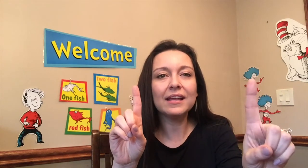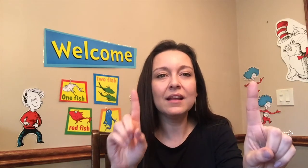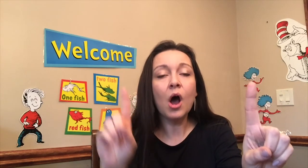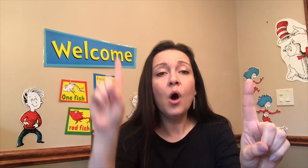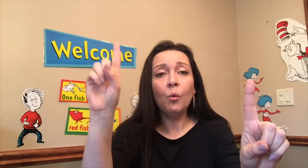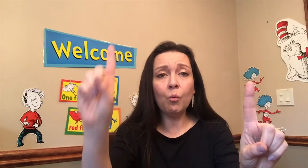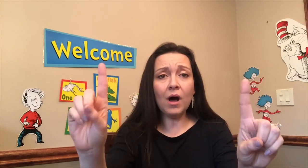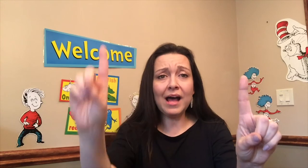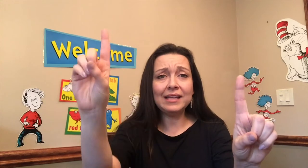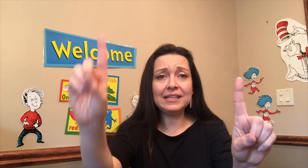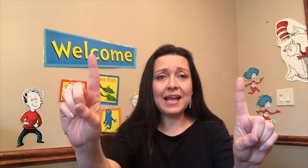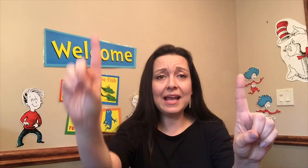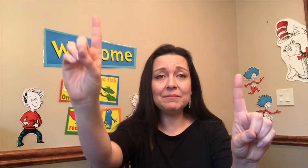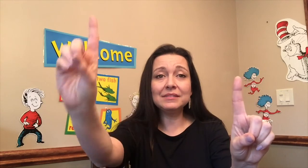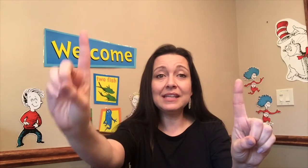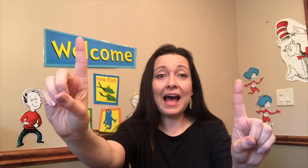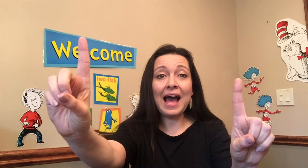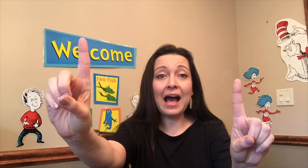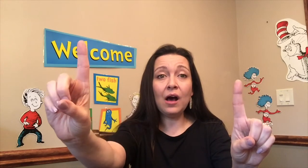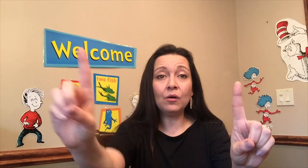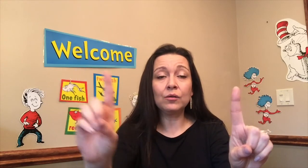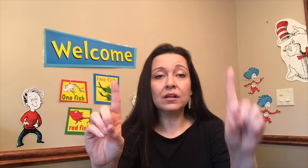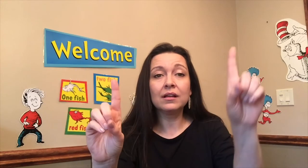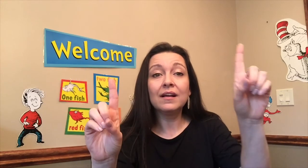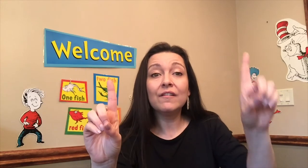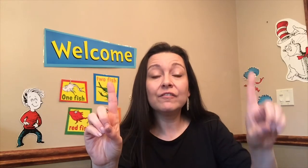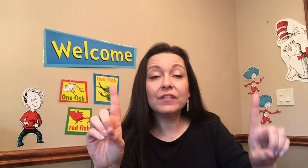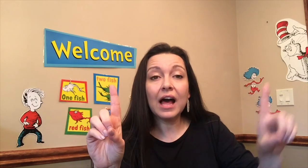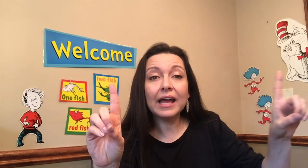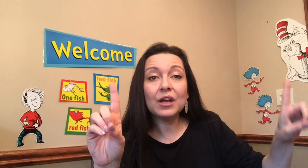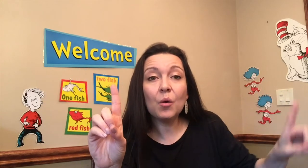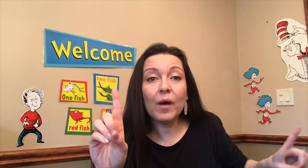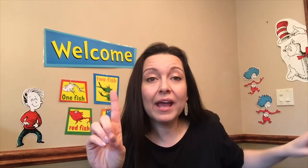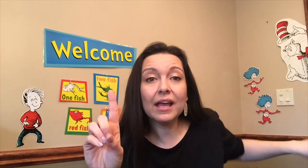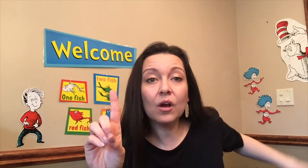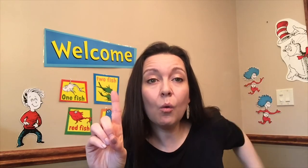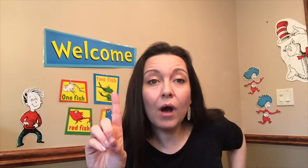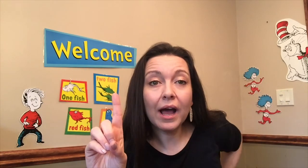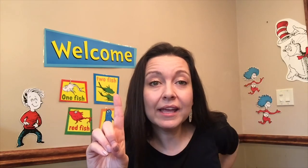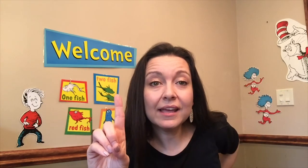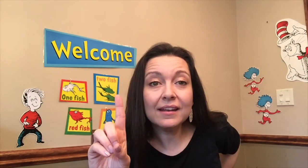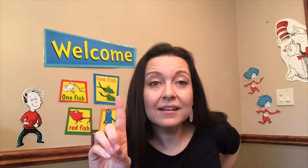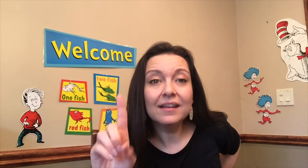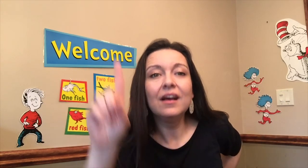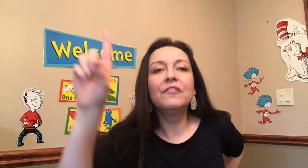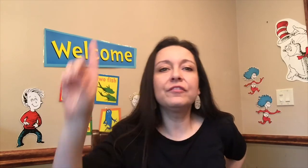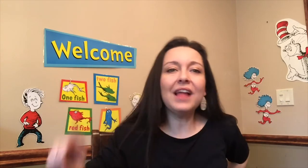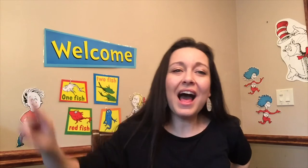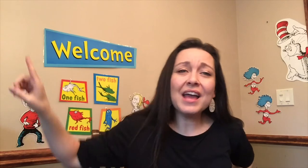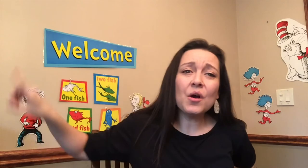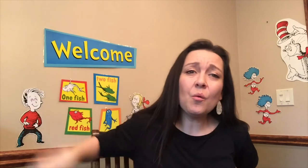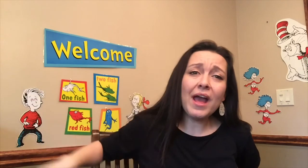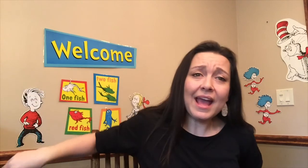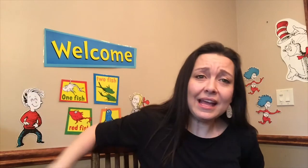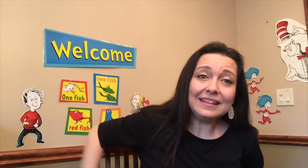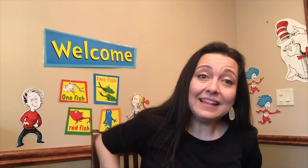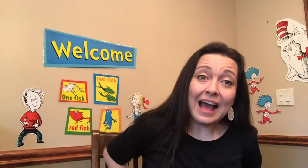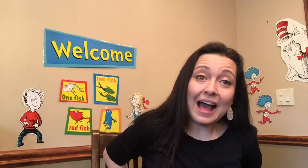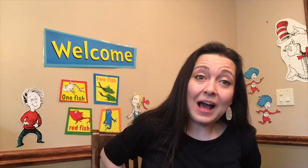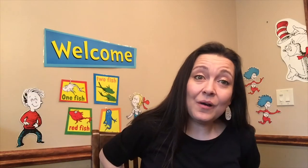one name quiet loud fly away quiet fly away loud